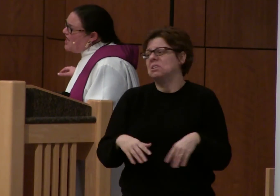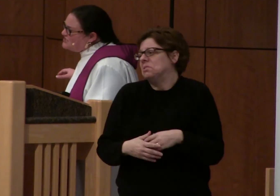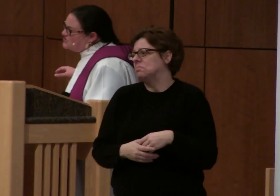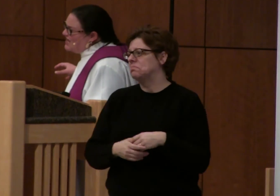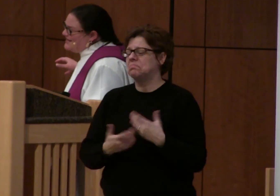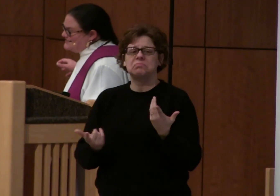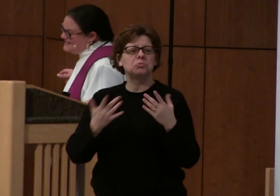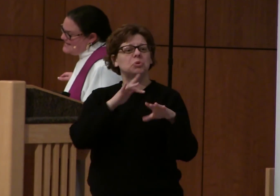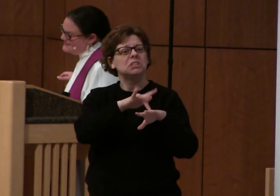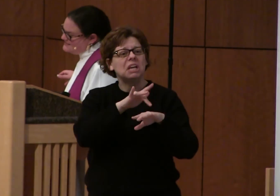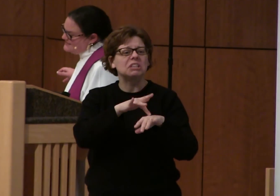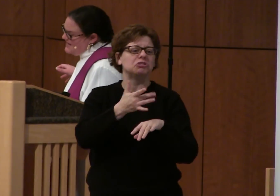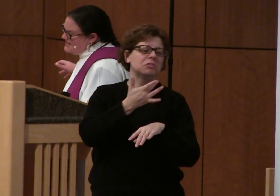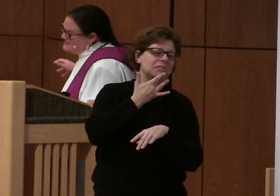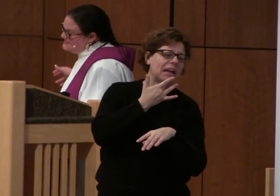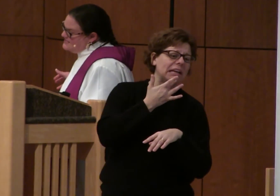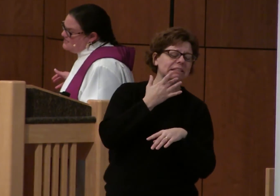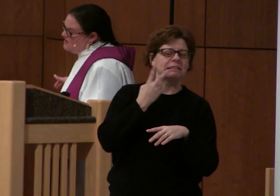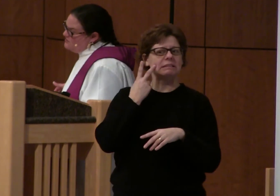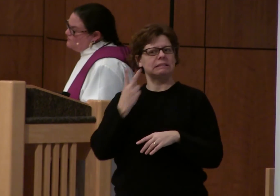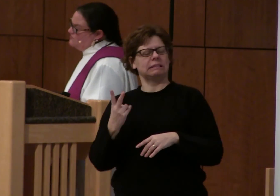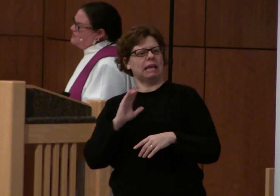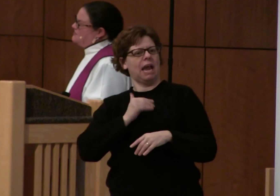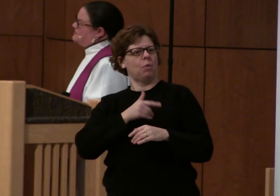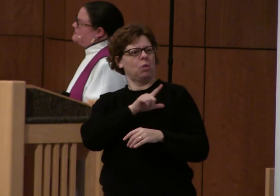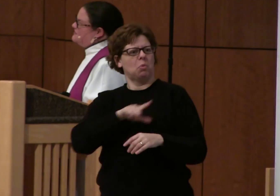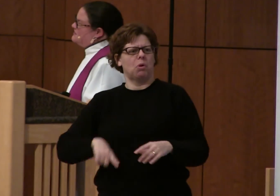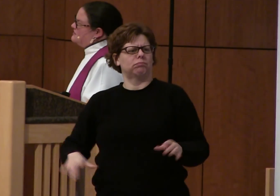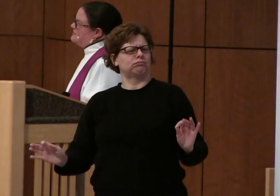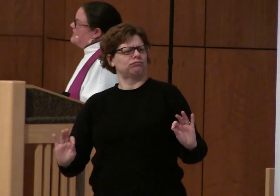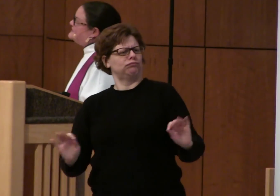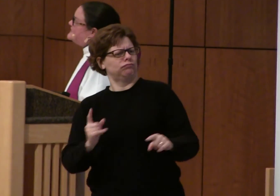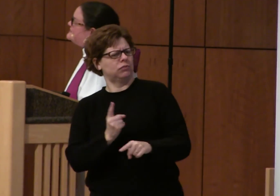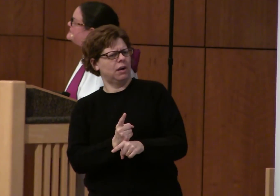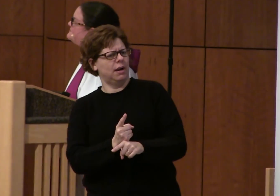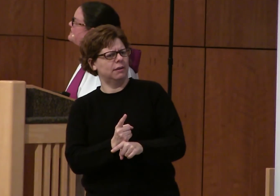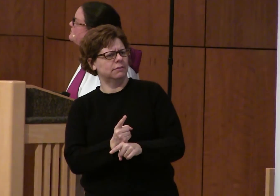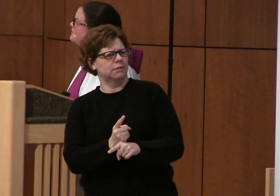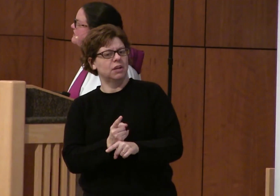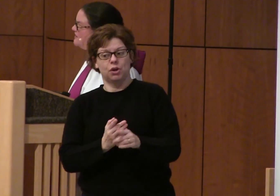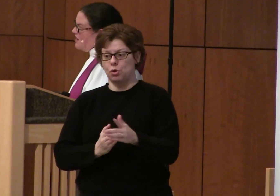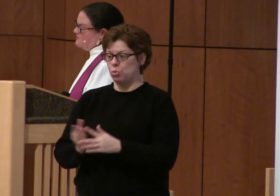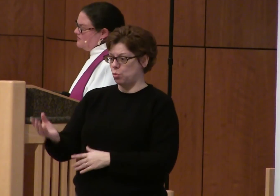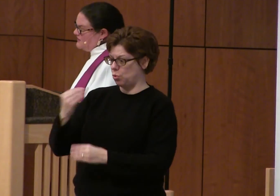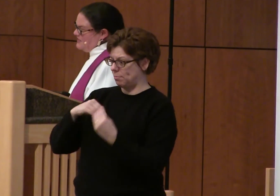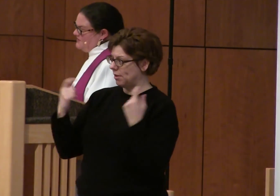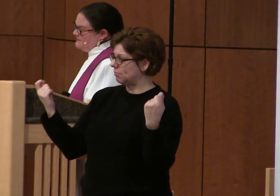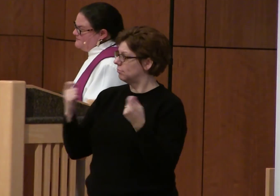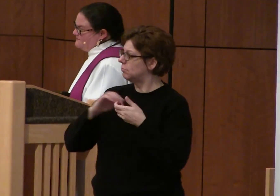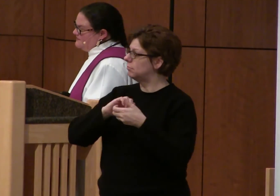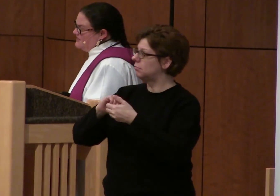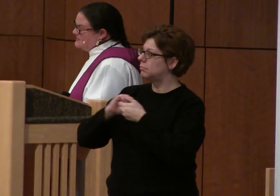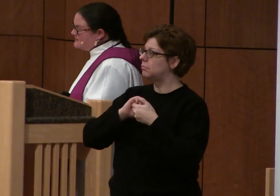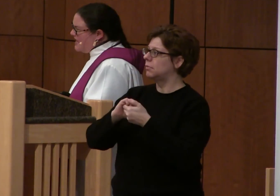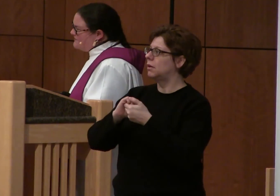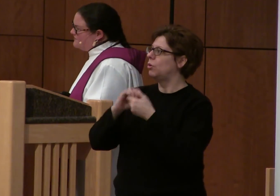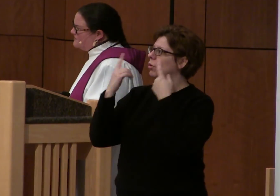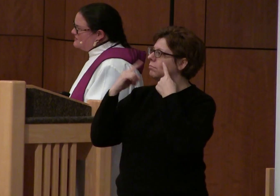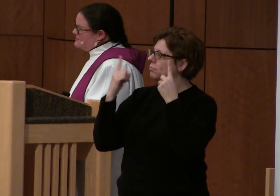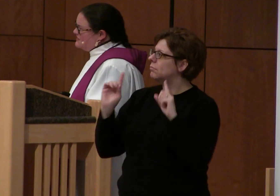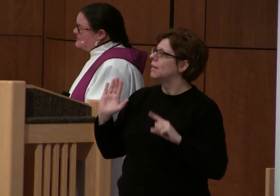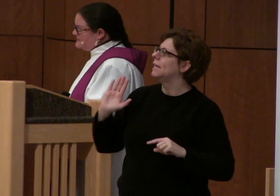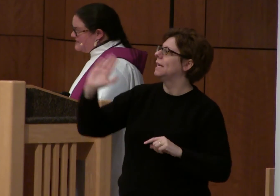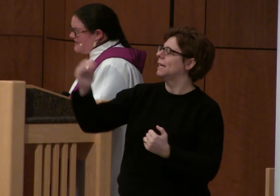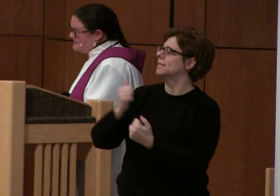we touch and taste and see our Lord. And in this meal we are proclaiming his